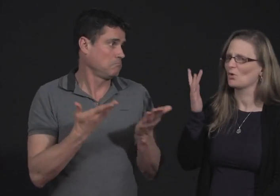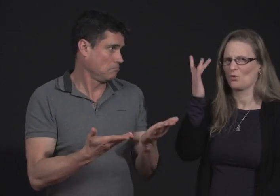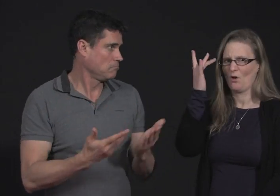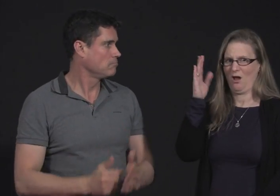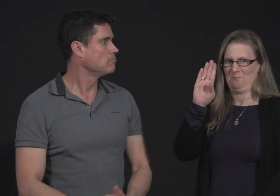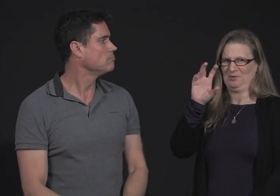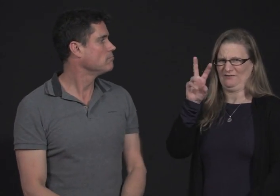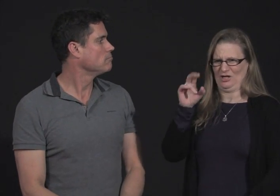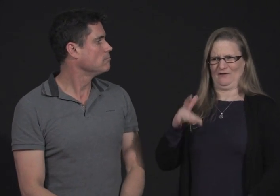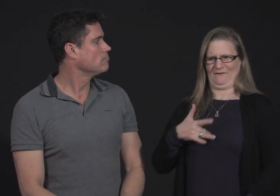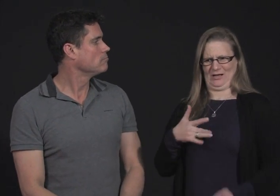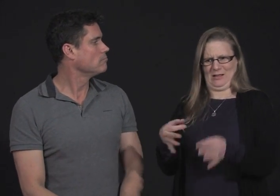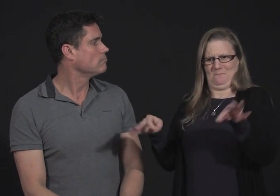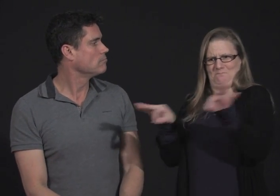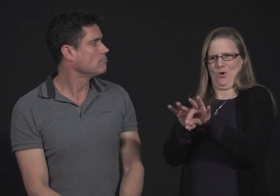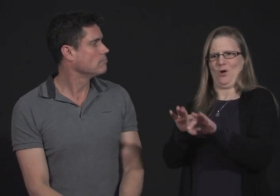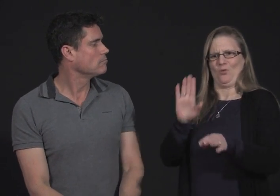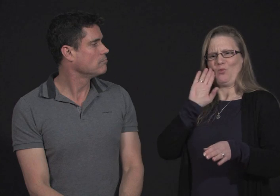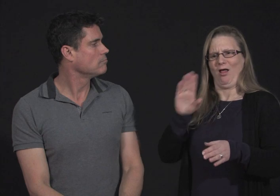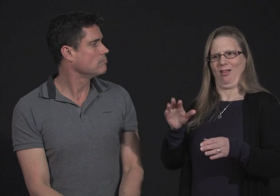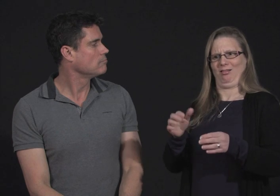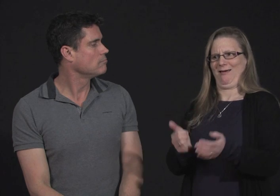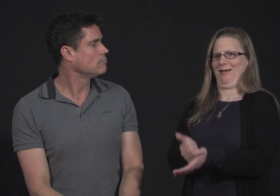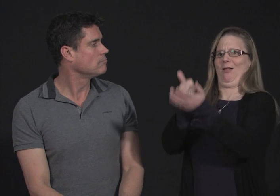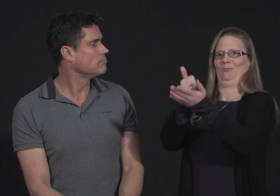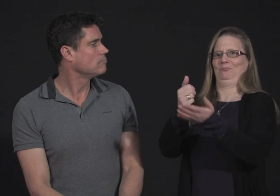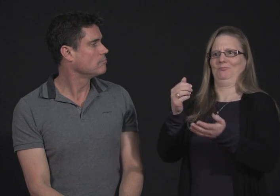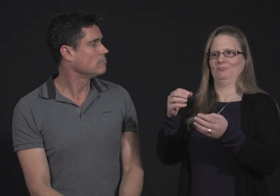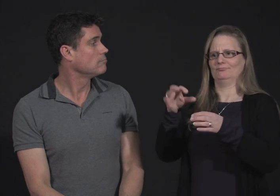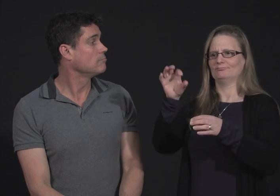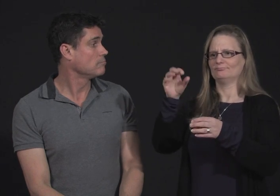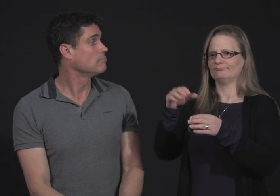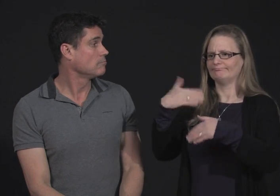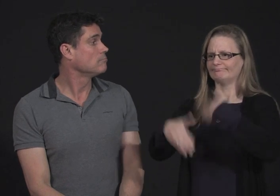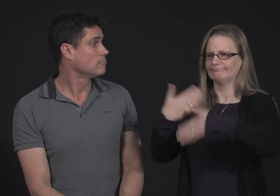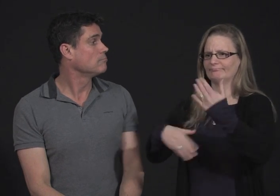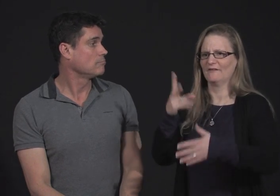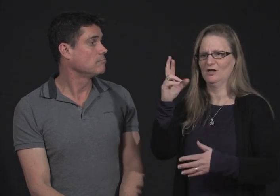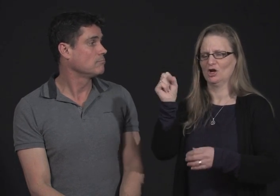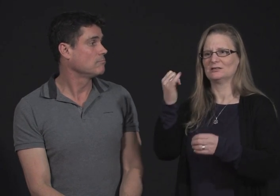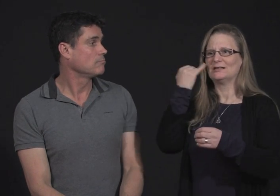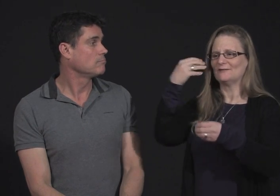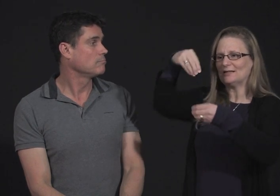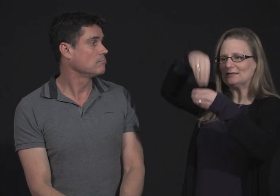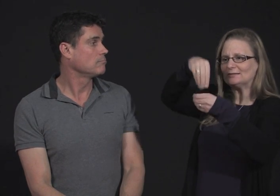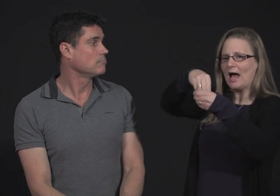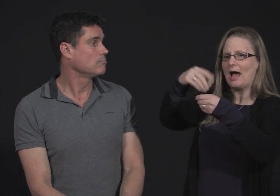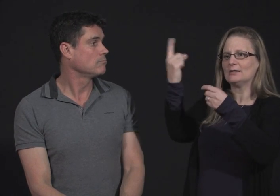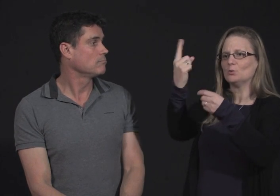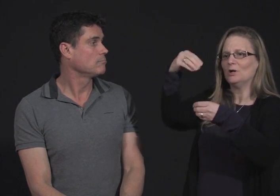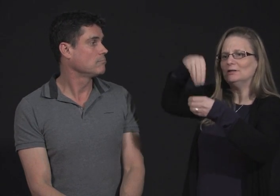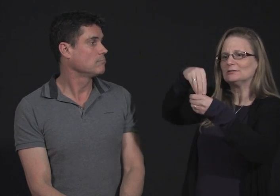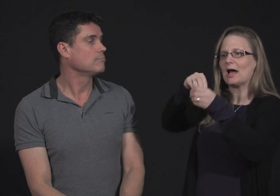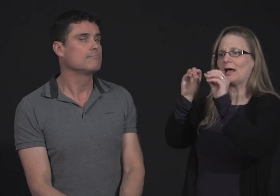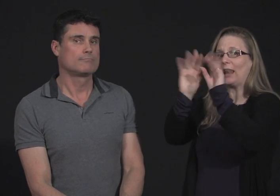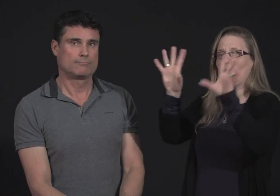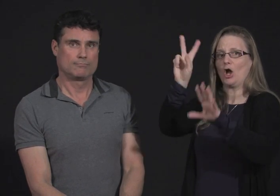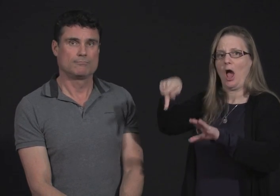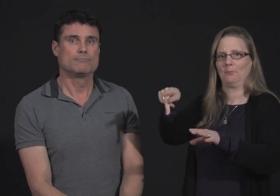Yeah, exactly. Because the BC VRS committee really feels that it would be really important to have somebody internal who